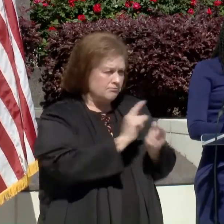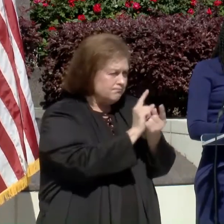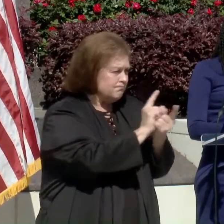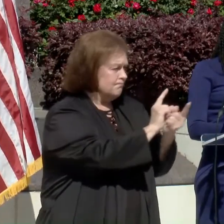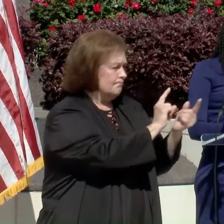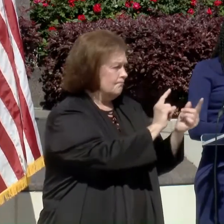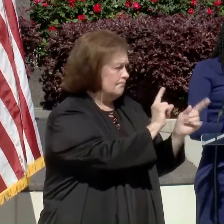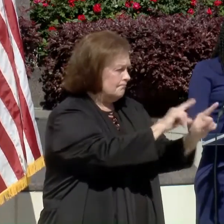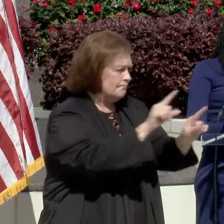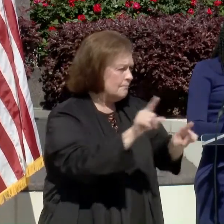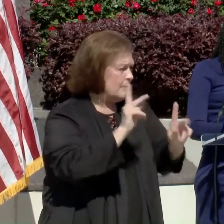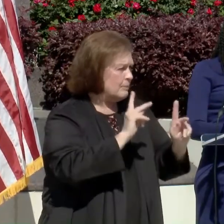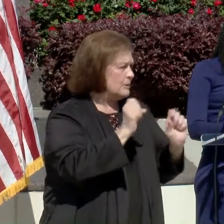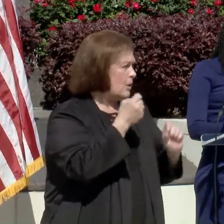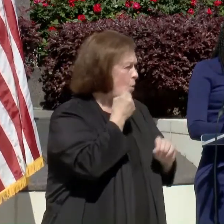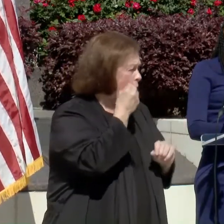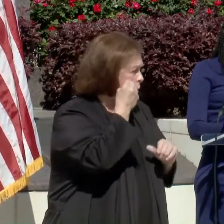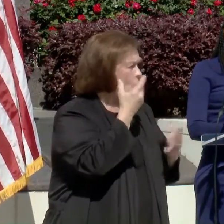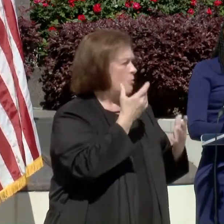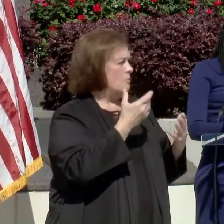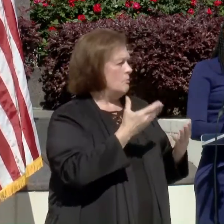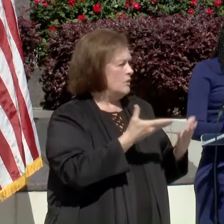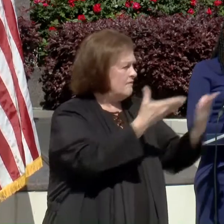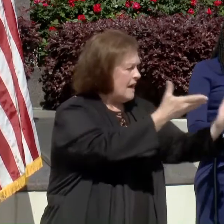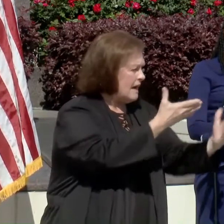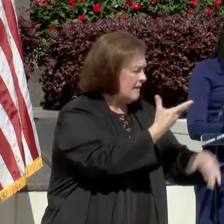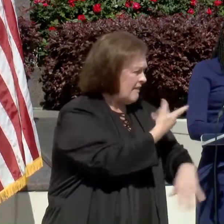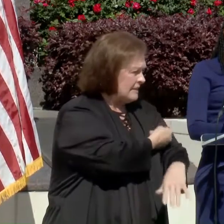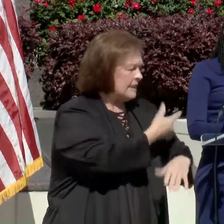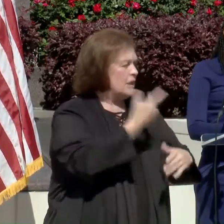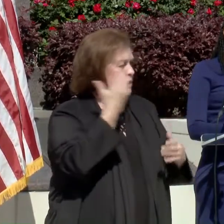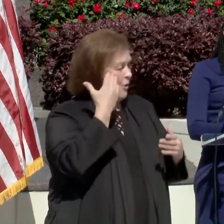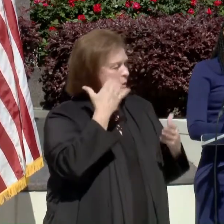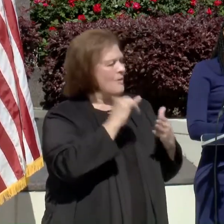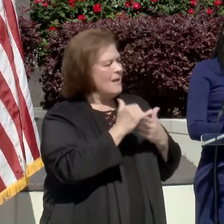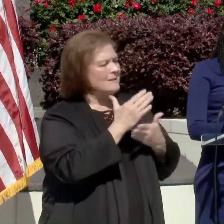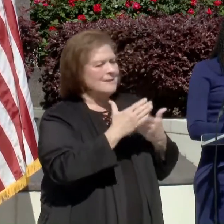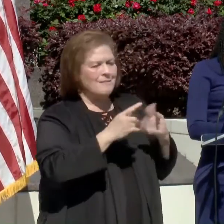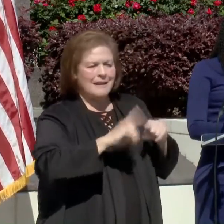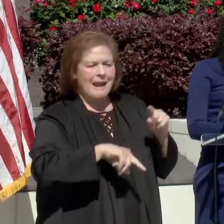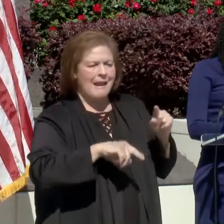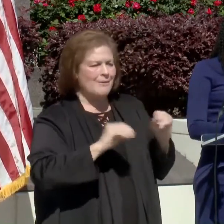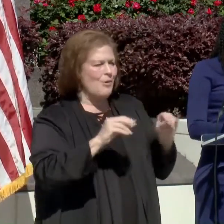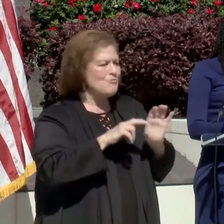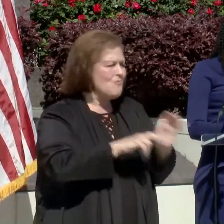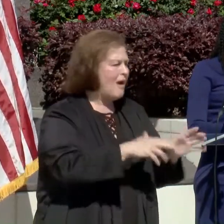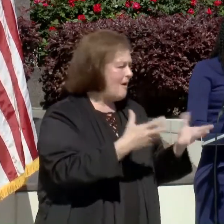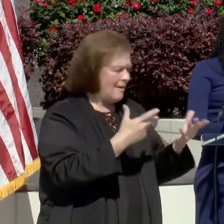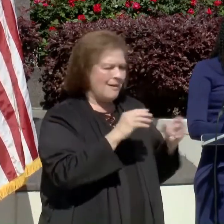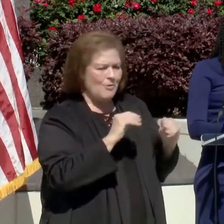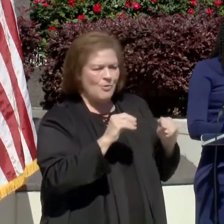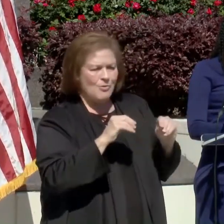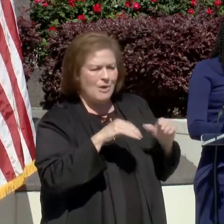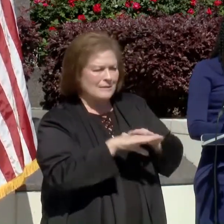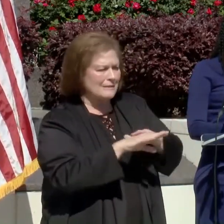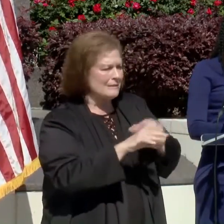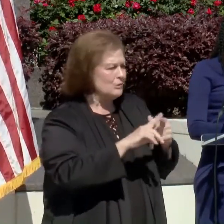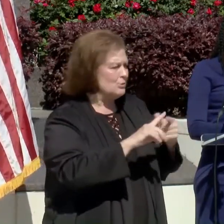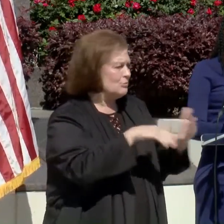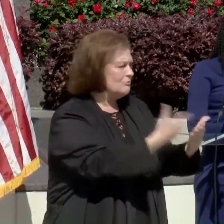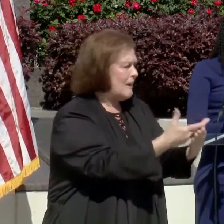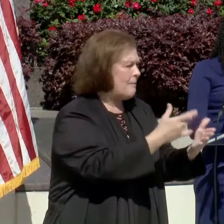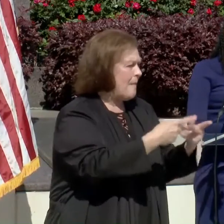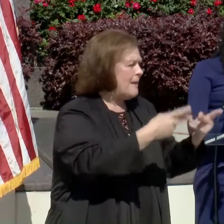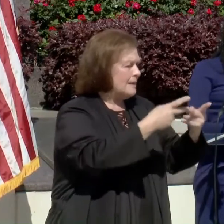are in, um, and provide them with vaccine. We know that access has been an issue for some, but I think there's been a lot of efforts, um,